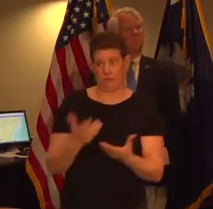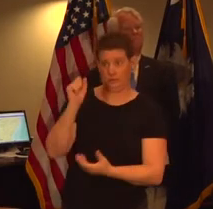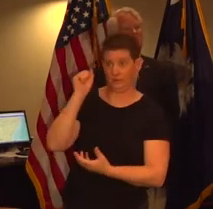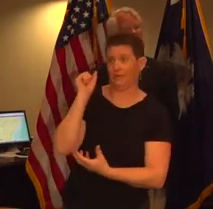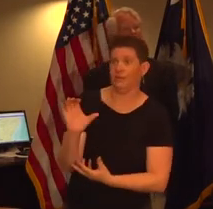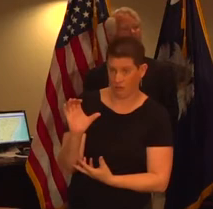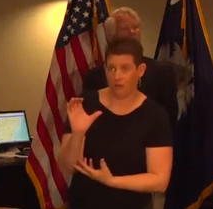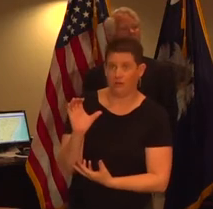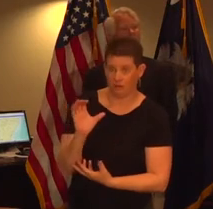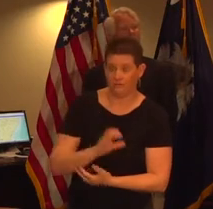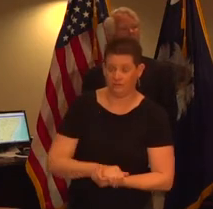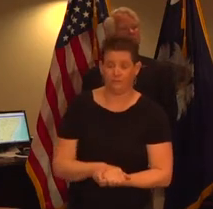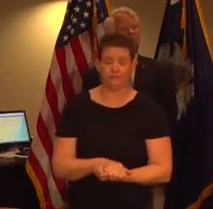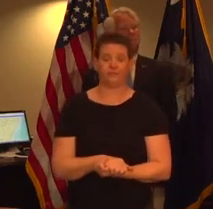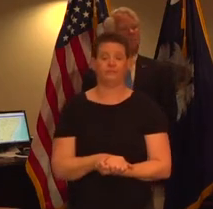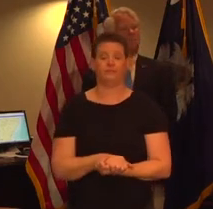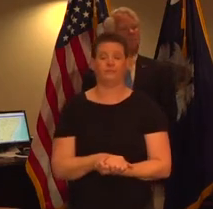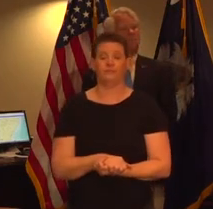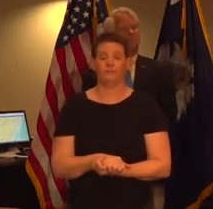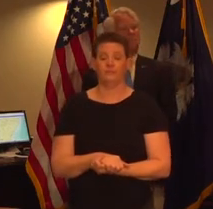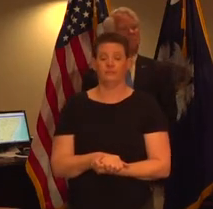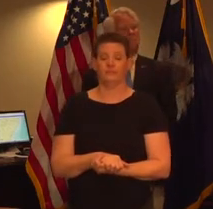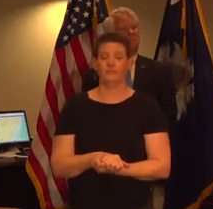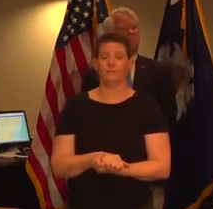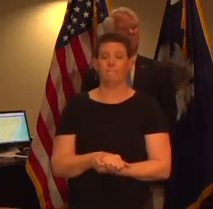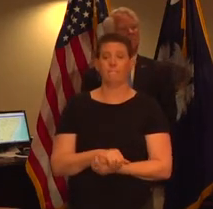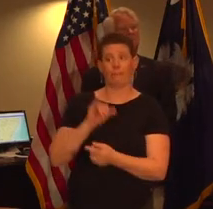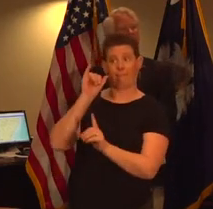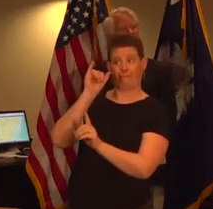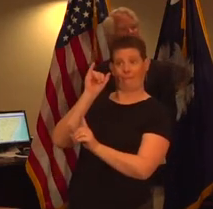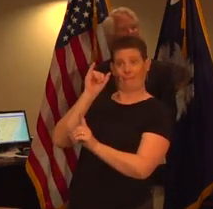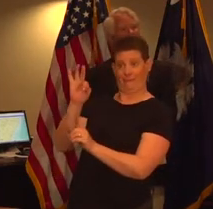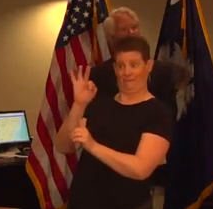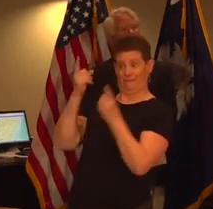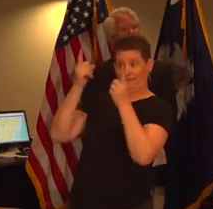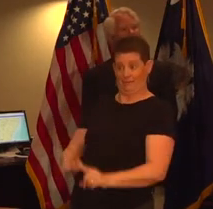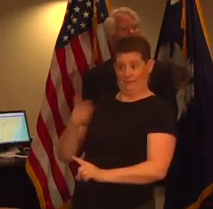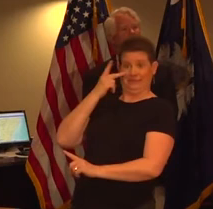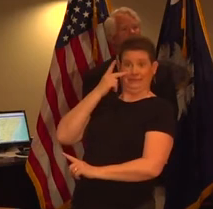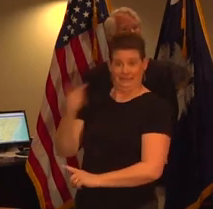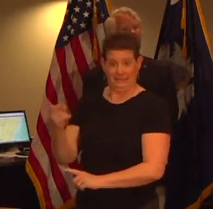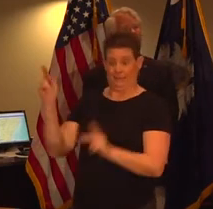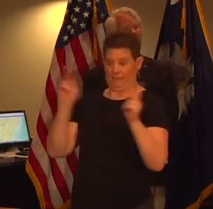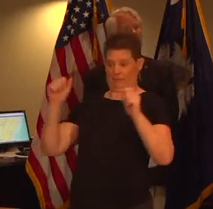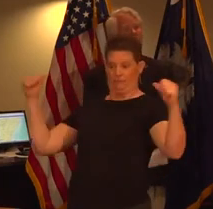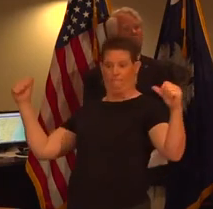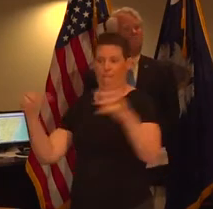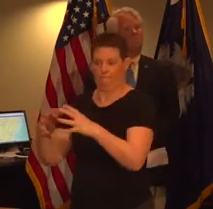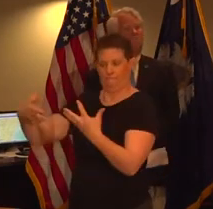and of the applicable law to prohibit or disperse any congregation or gathering of people